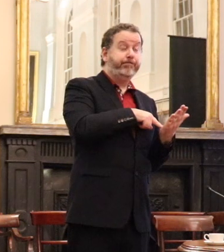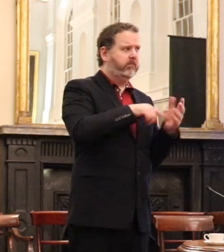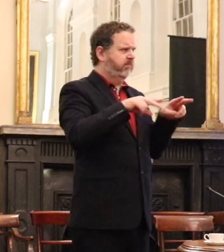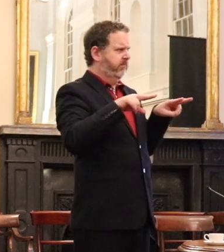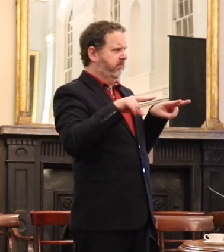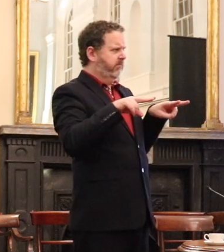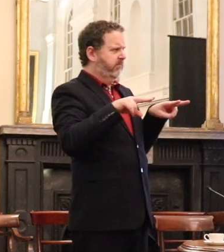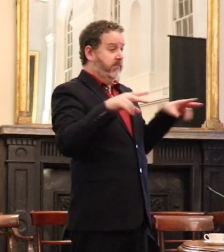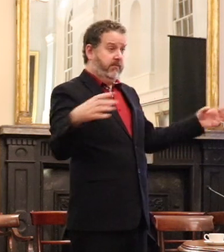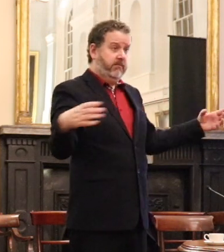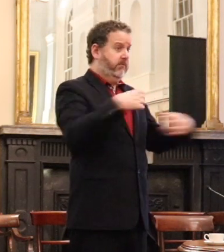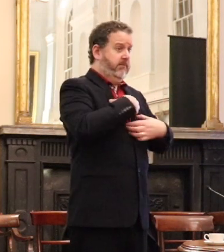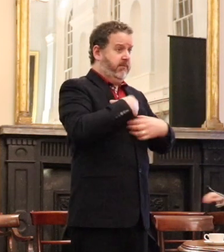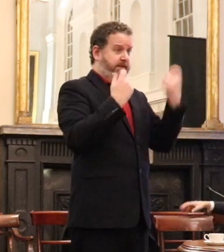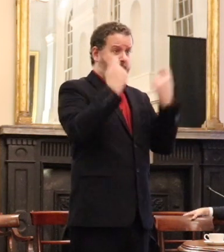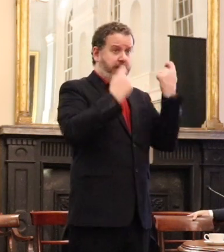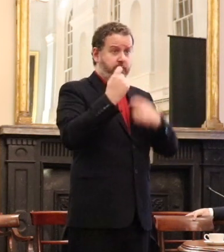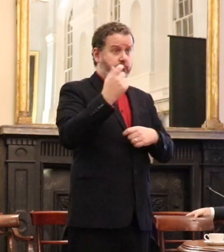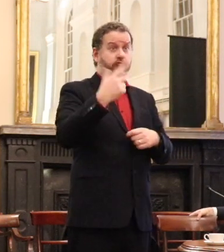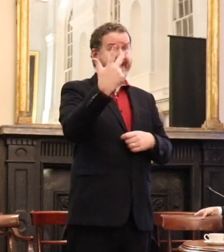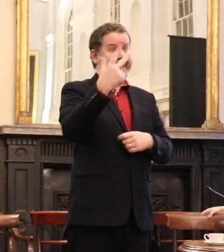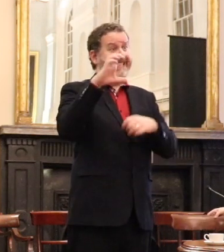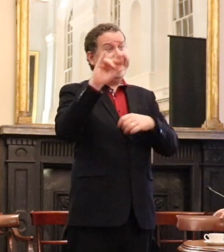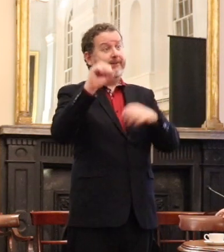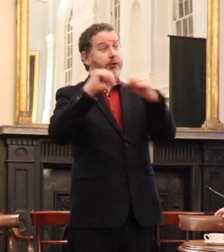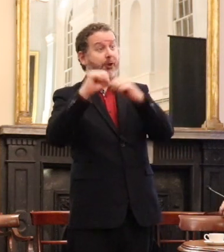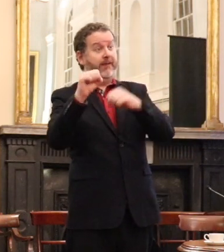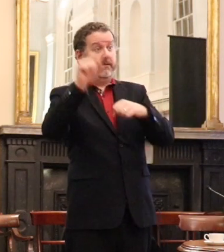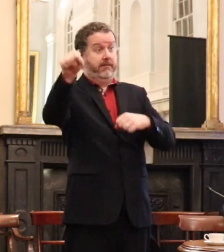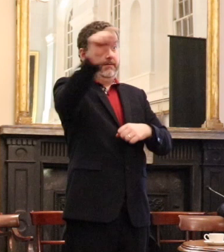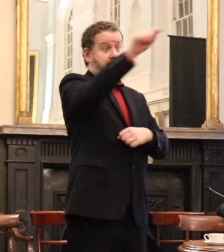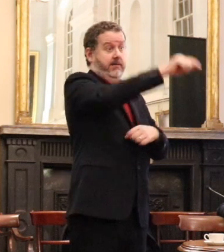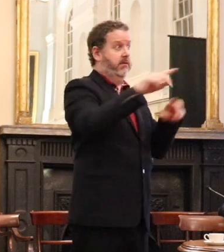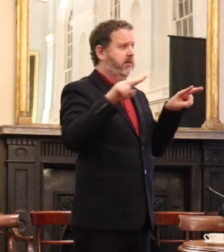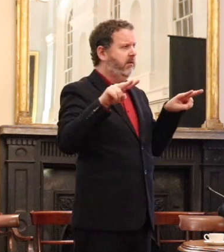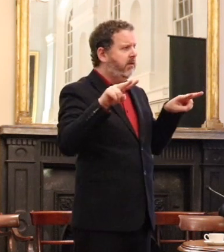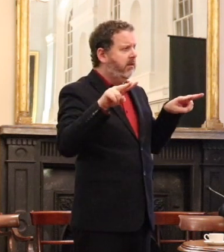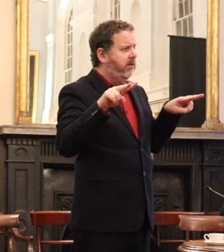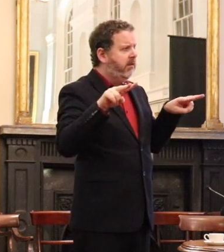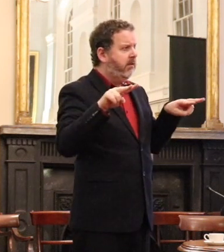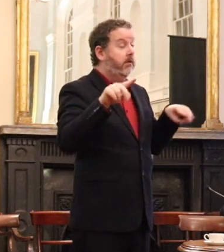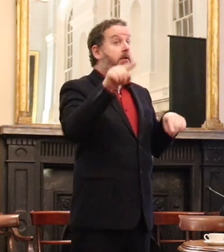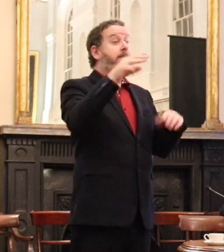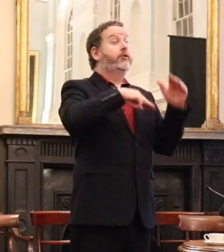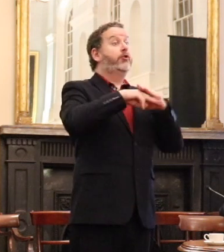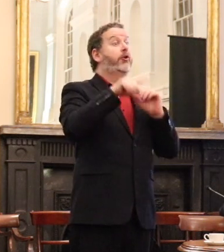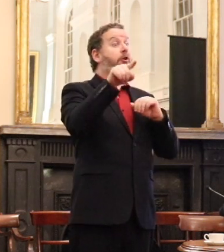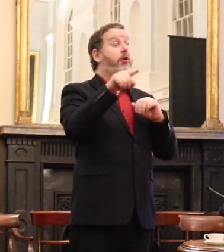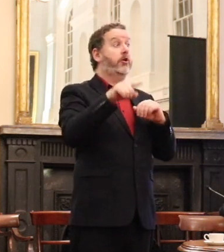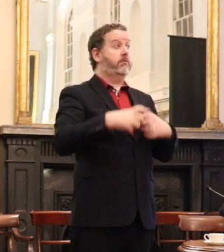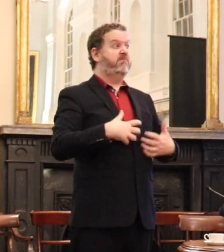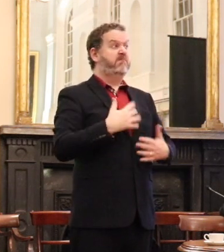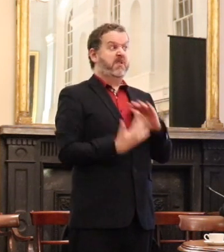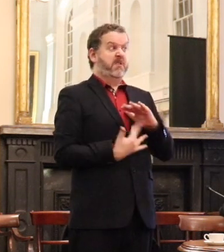infuriated faces on the trees of the service. There was an incandescence emanating from Michael